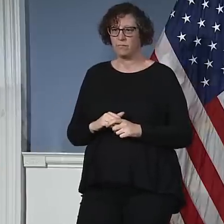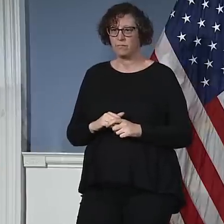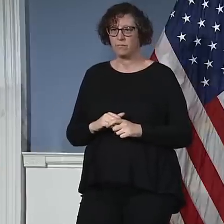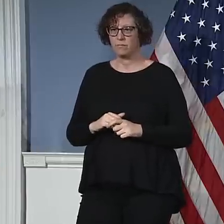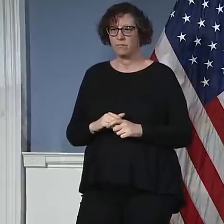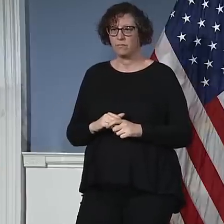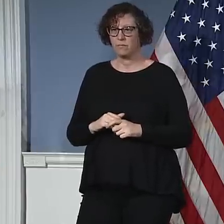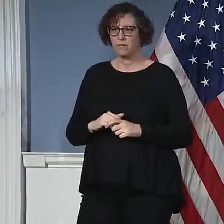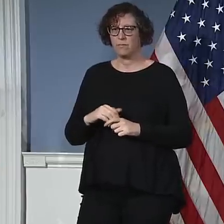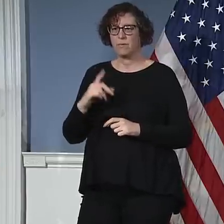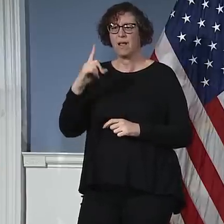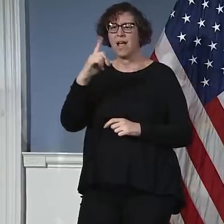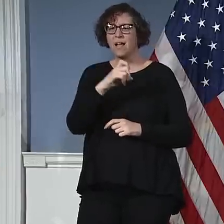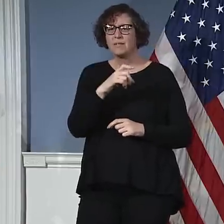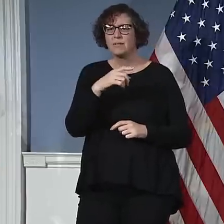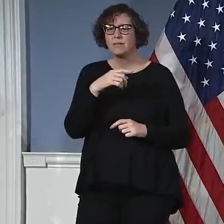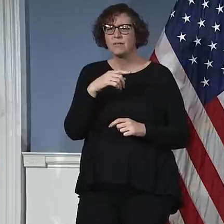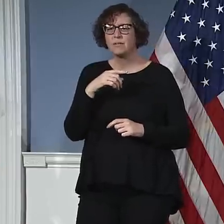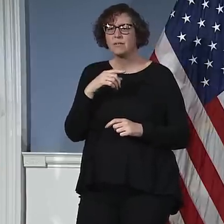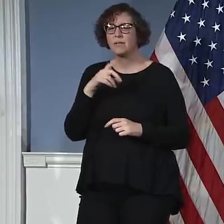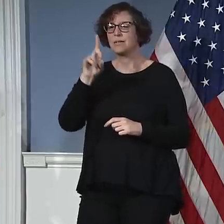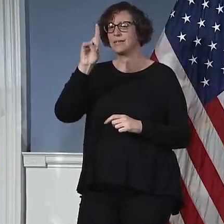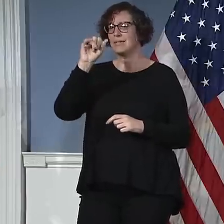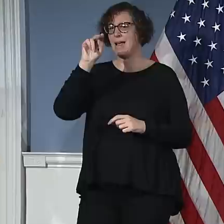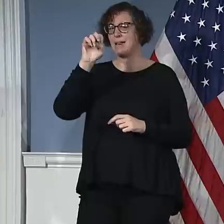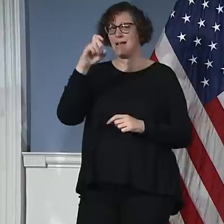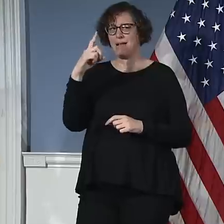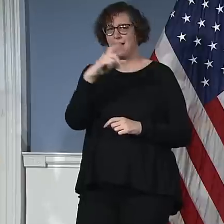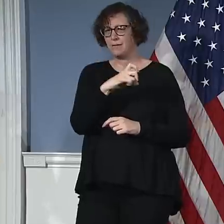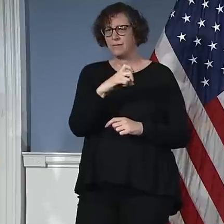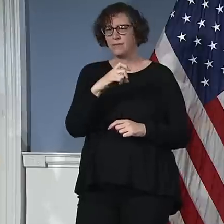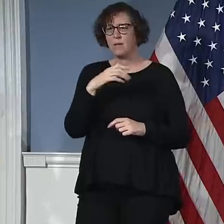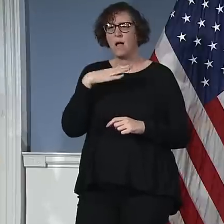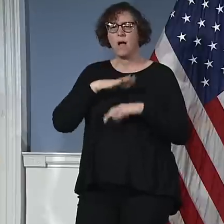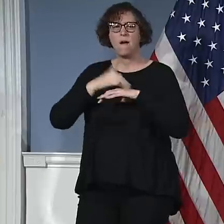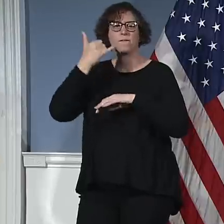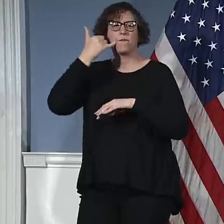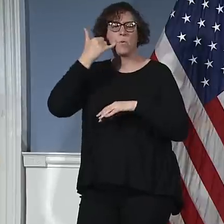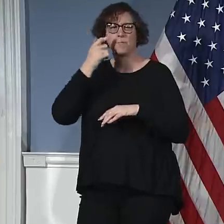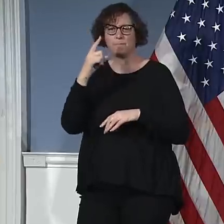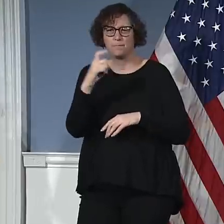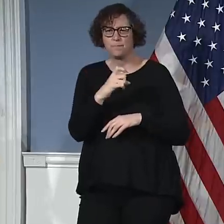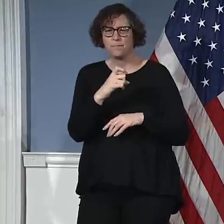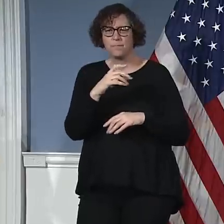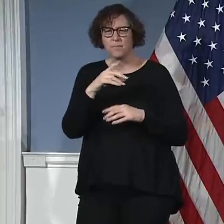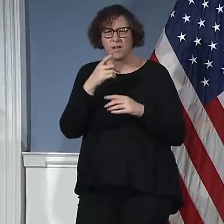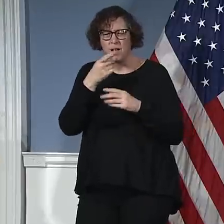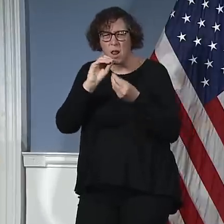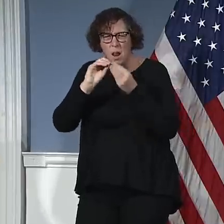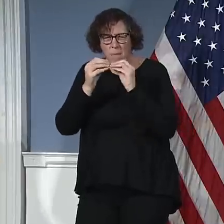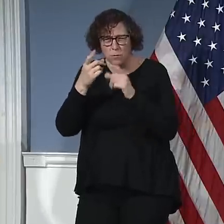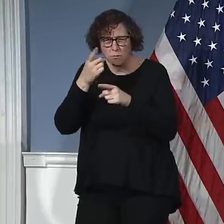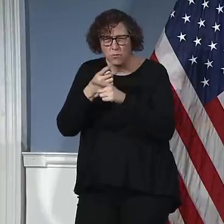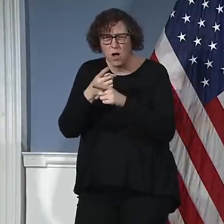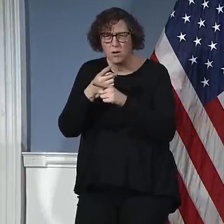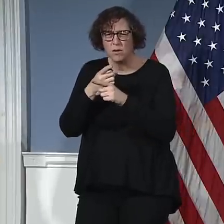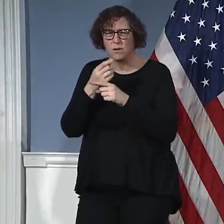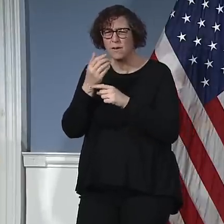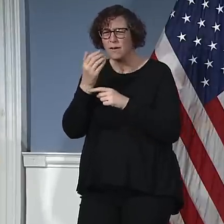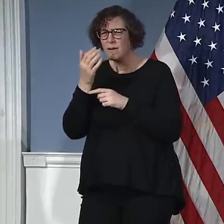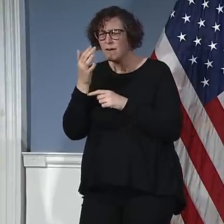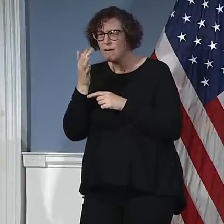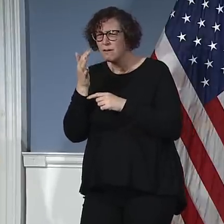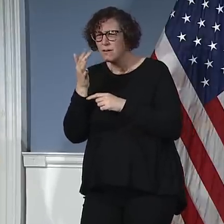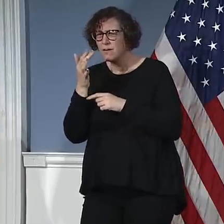of you, was I right? It's 15,000 ventilators and 50 million surgical masks. Am I right so far? I guess,